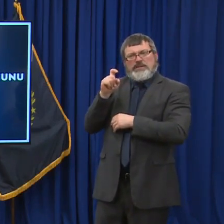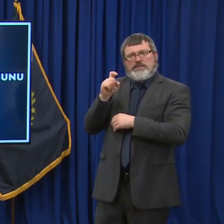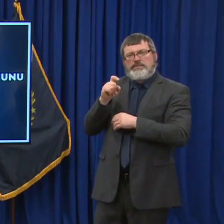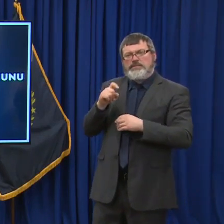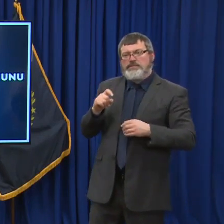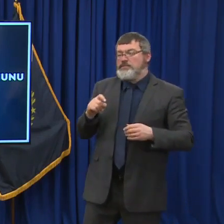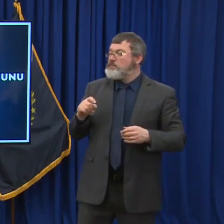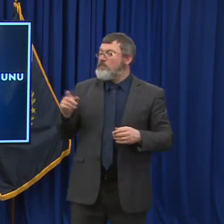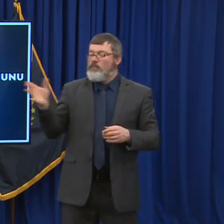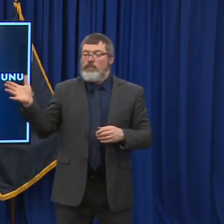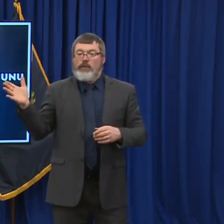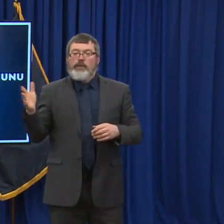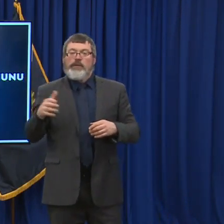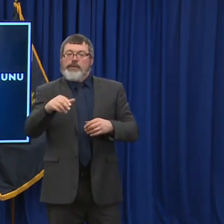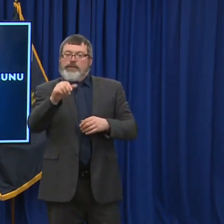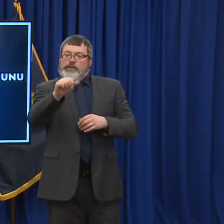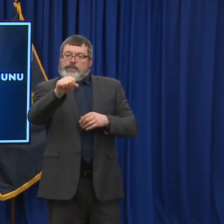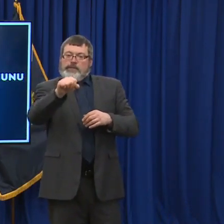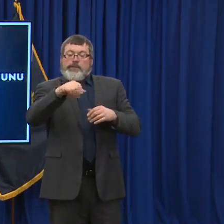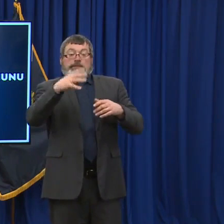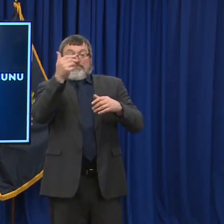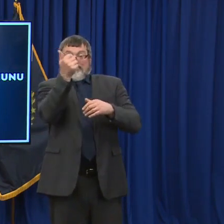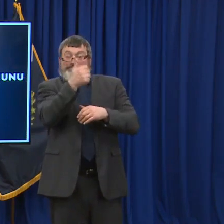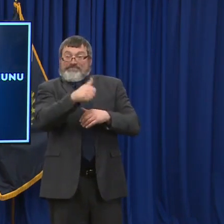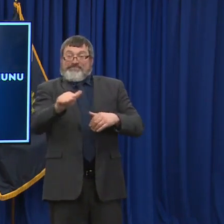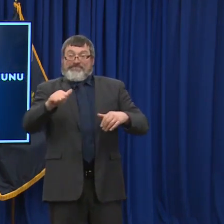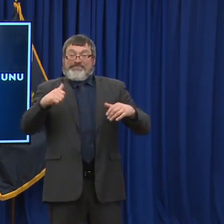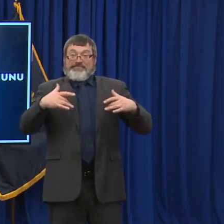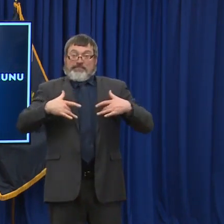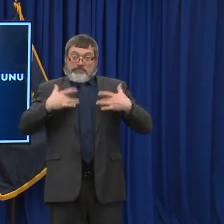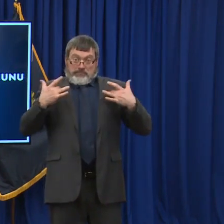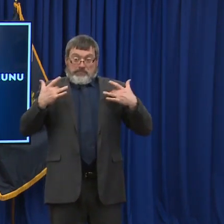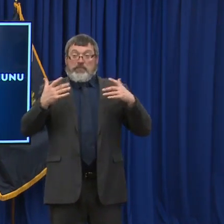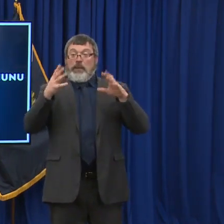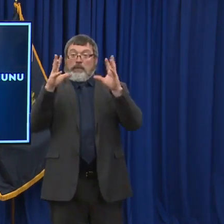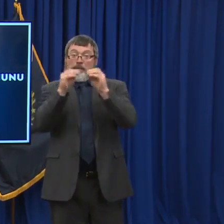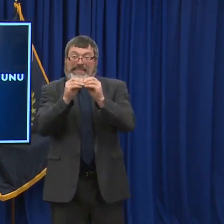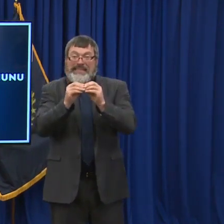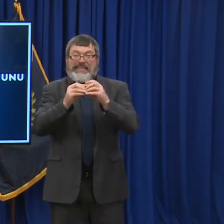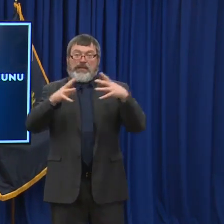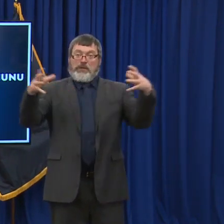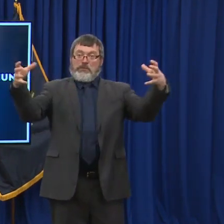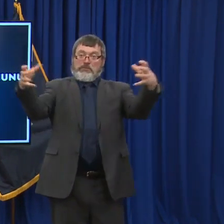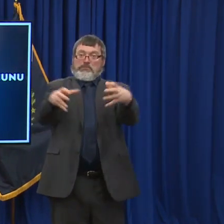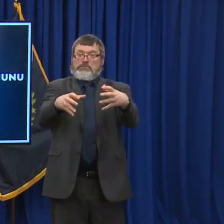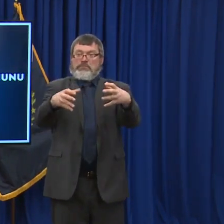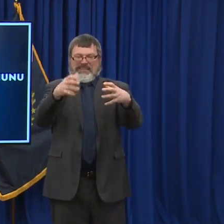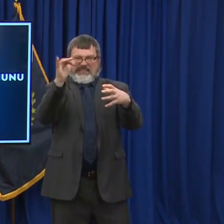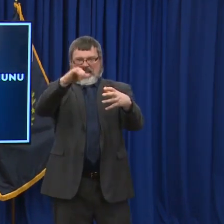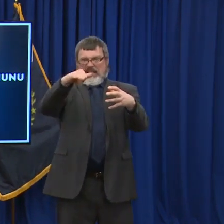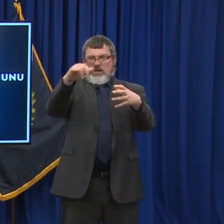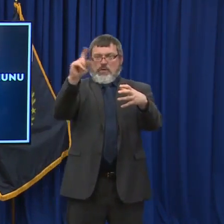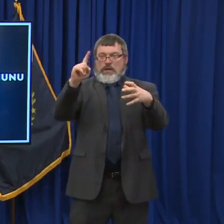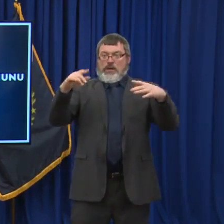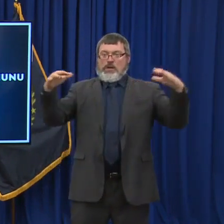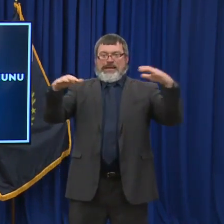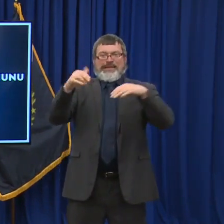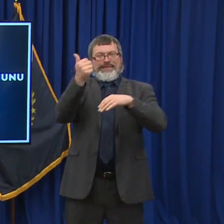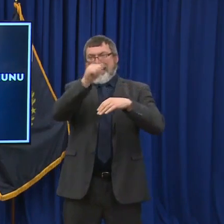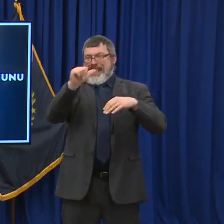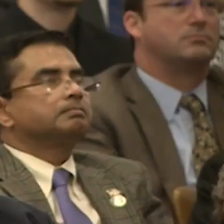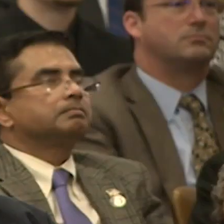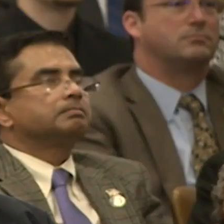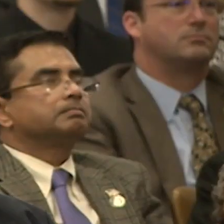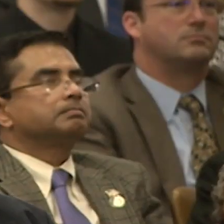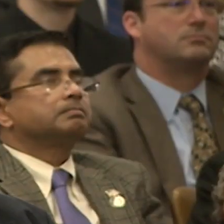individual meetings or whatever it is, anyone that may have come in contact with anyone known to have COVID or they have any concerns, I think folks should definitely